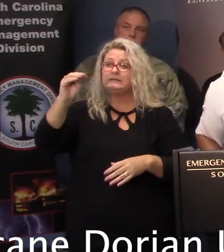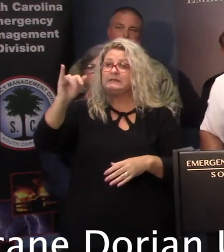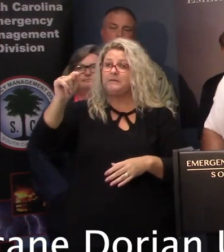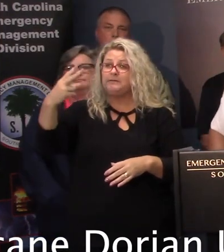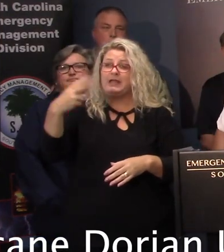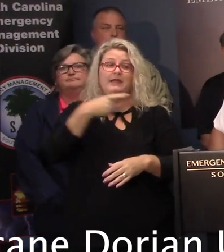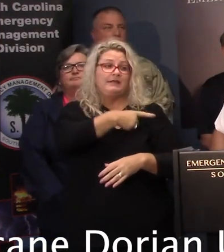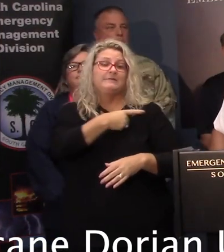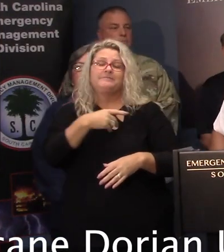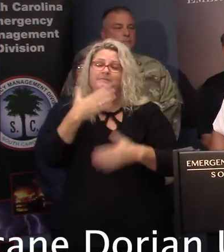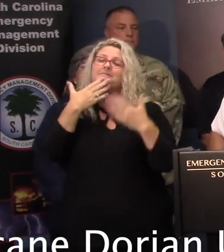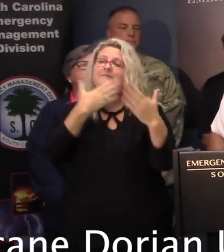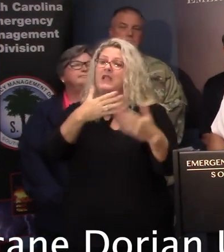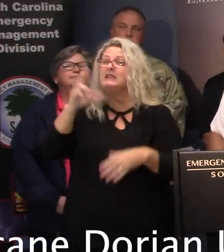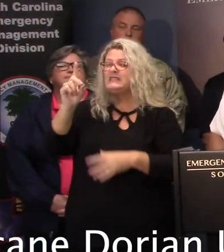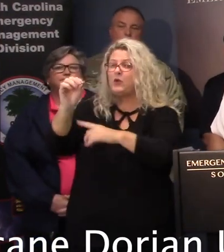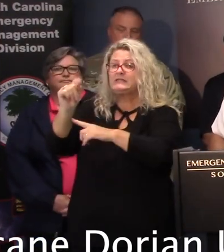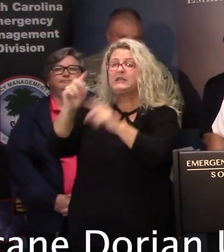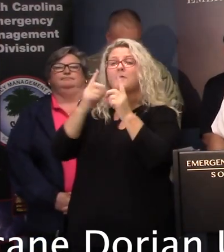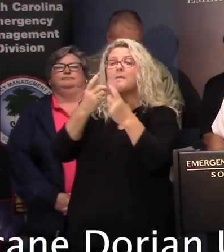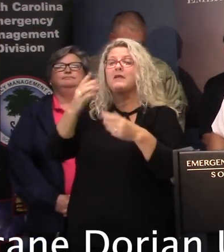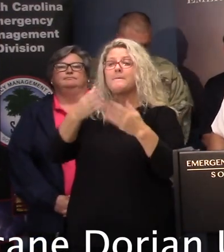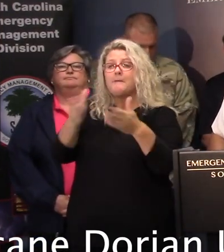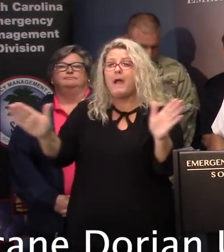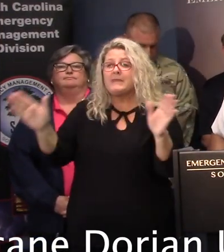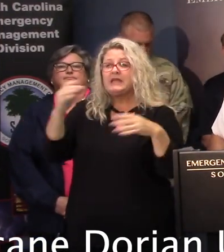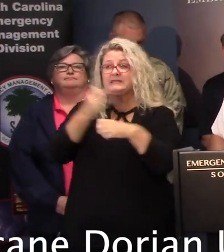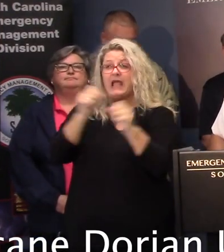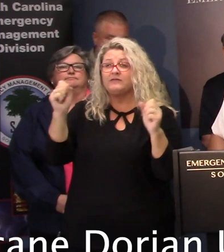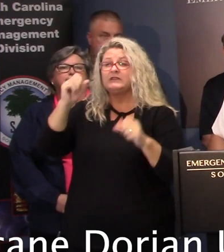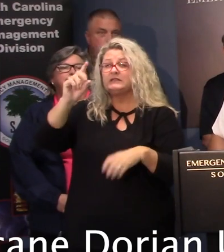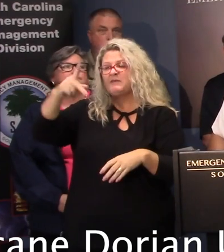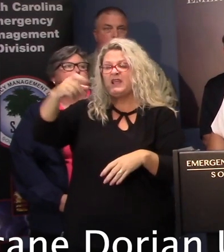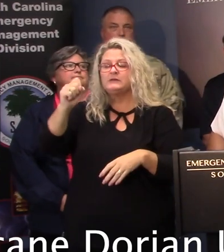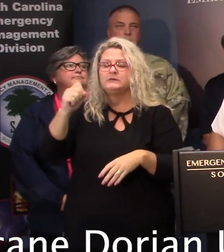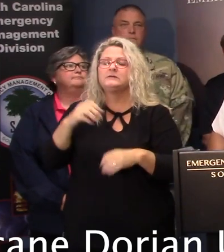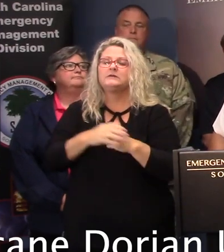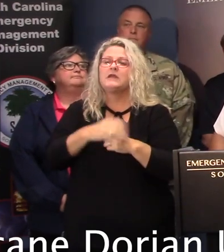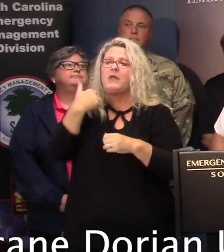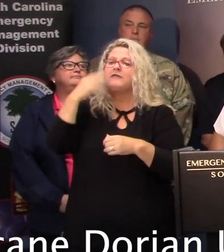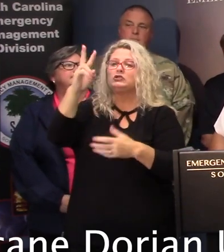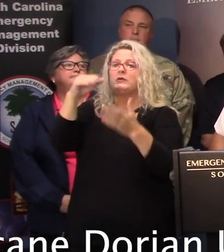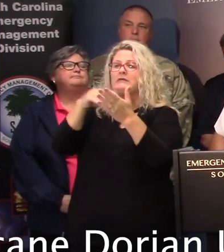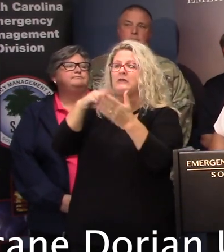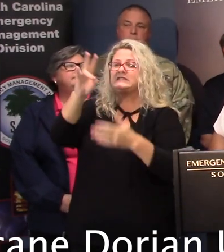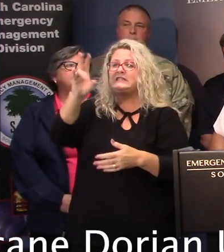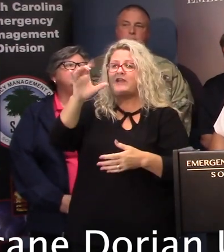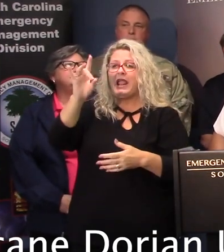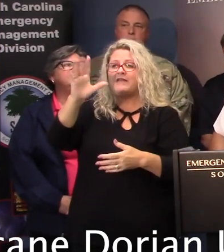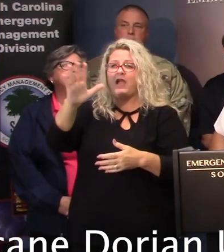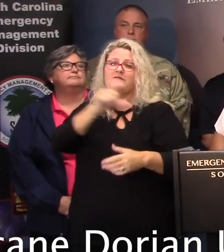Thank you, Governor. Department of Public Safety, uh, coordinating ESF 16, we have 2,785 law